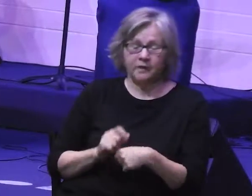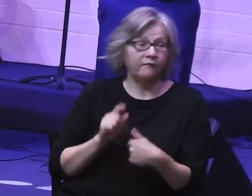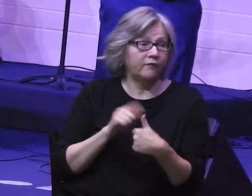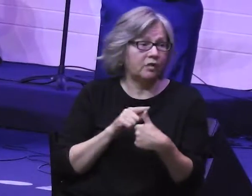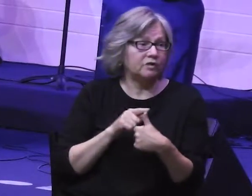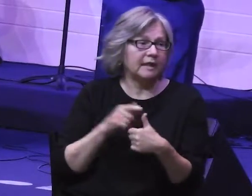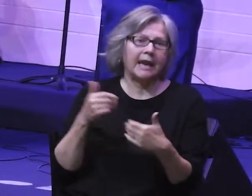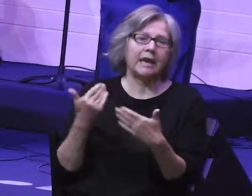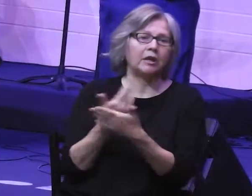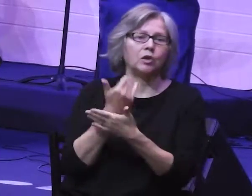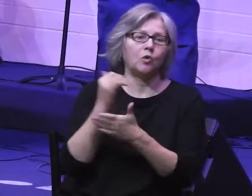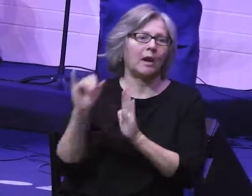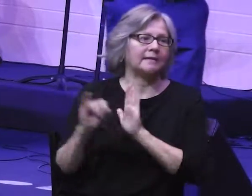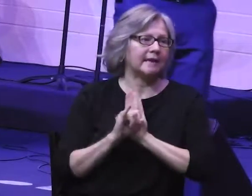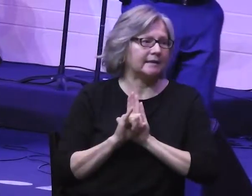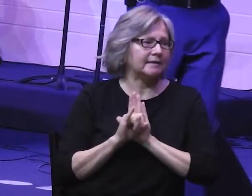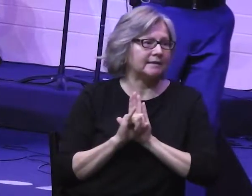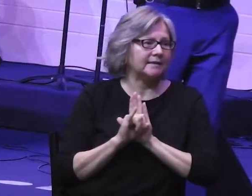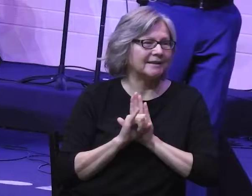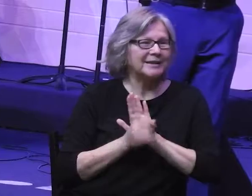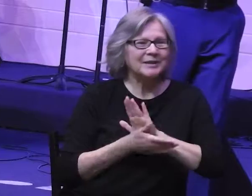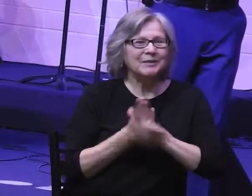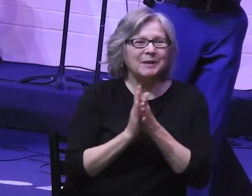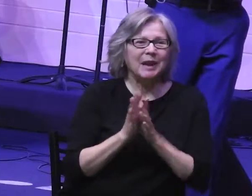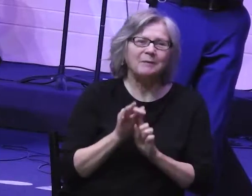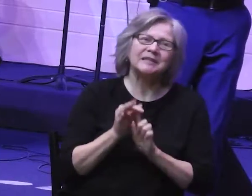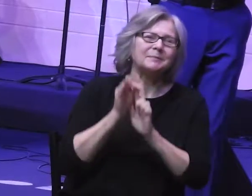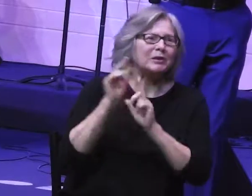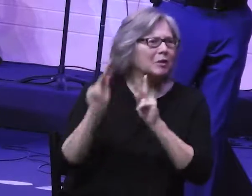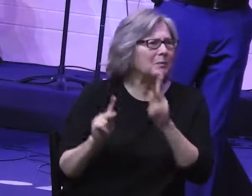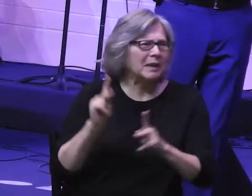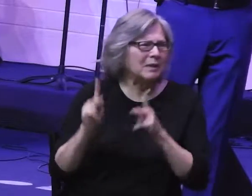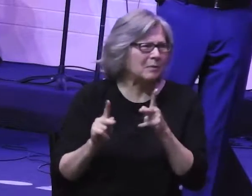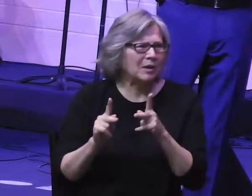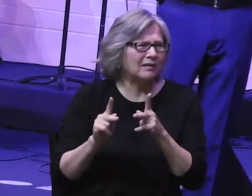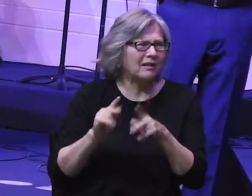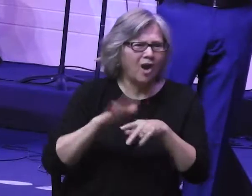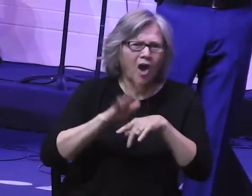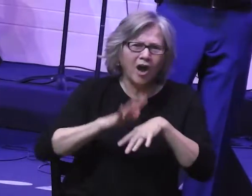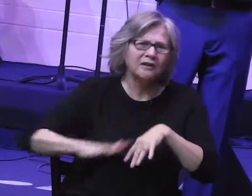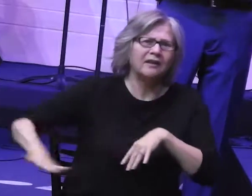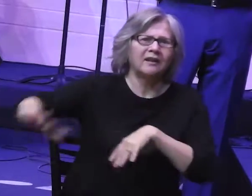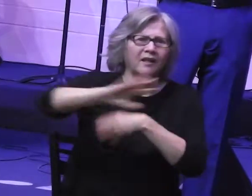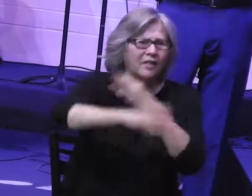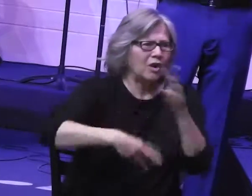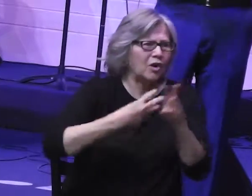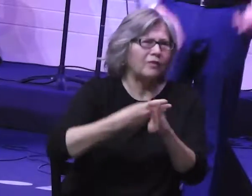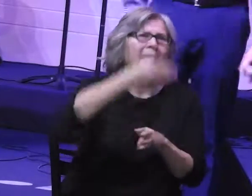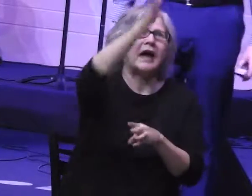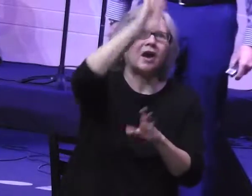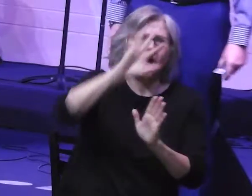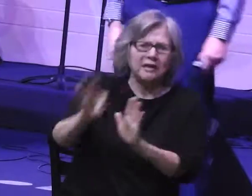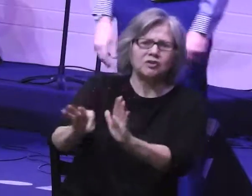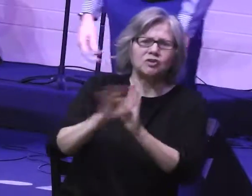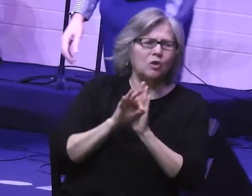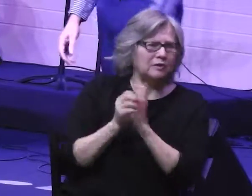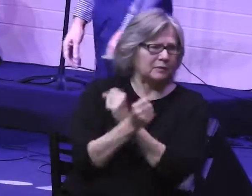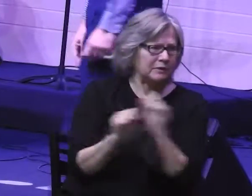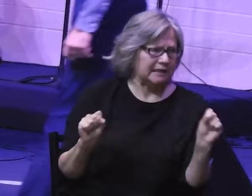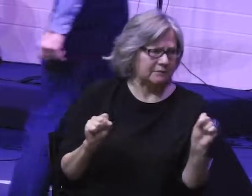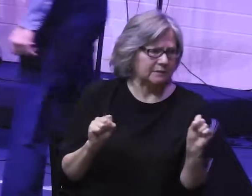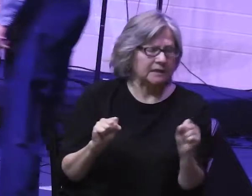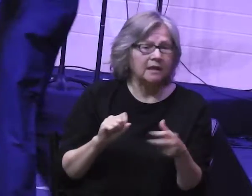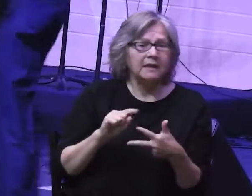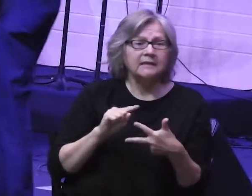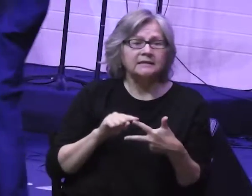of all, a new identity, to be this special people on the face of the earth that God has chosen and redeemed.